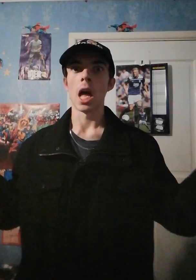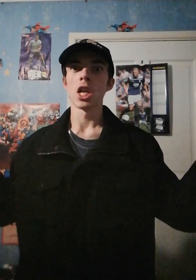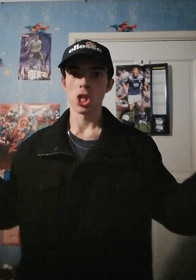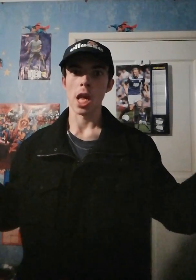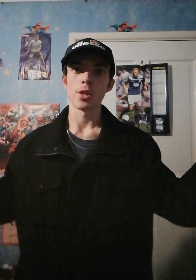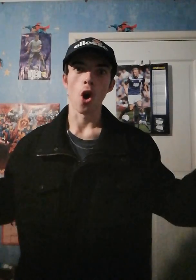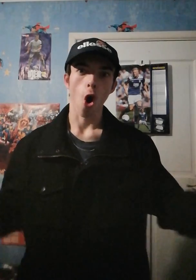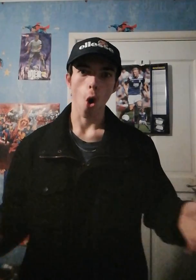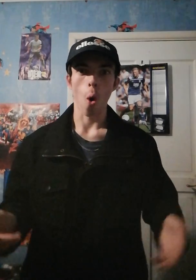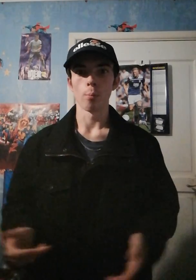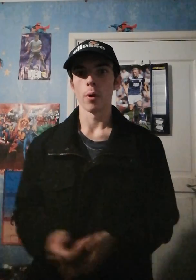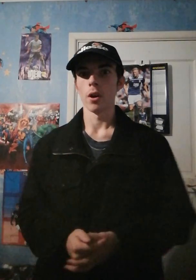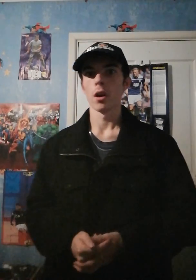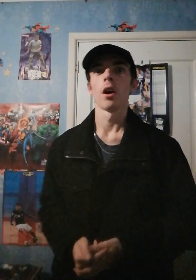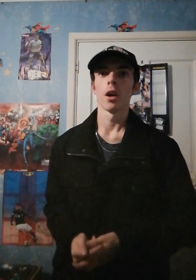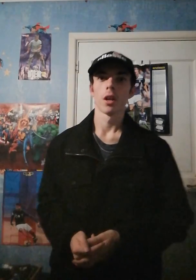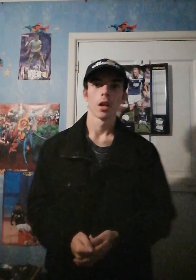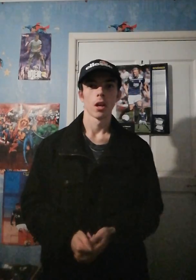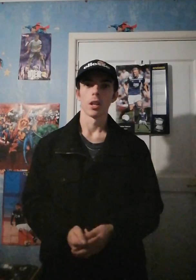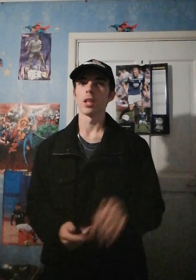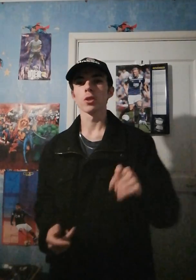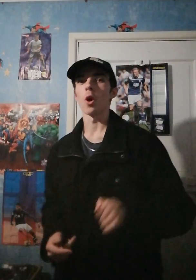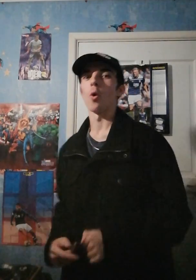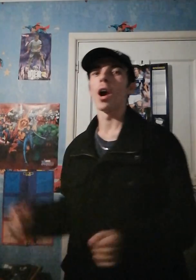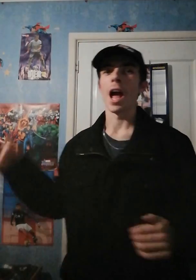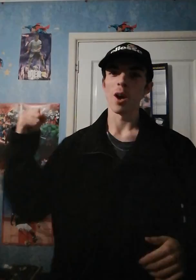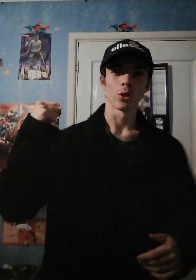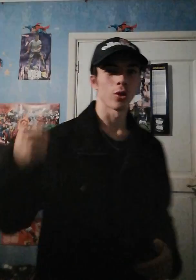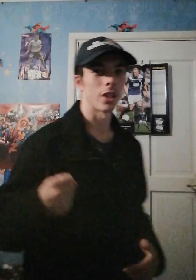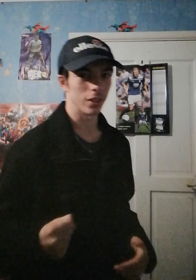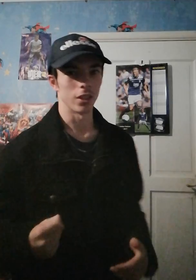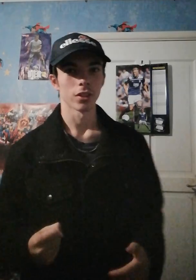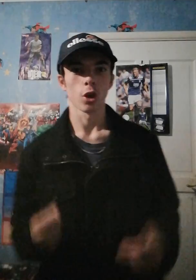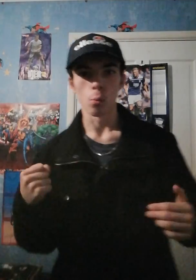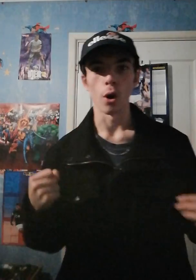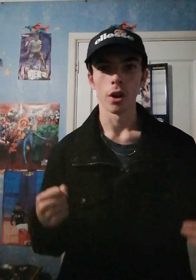shit up. Let's go. Hail to the Redskins. Come on.